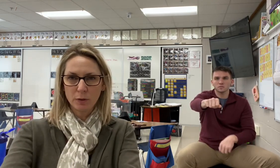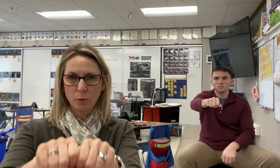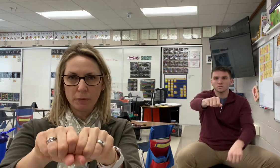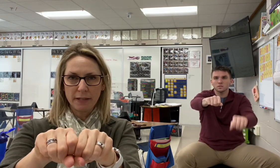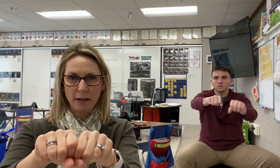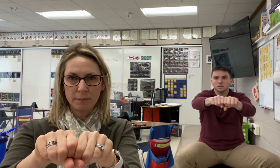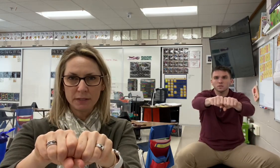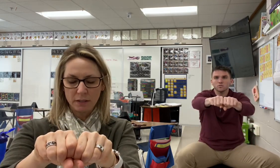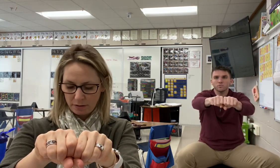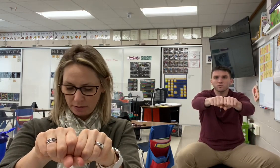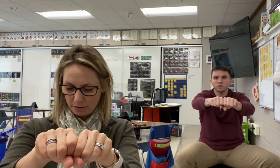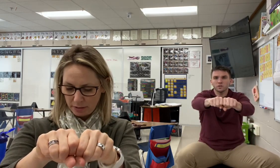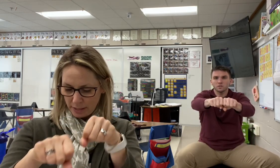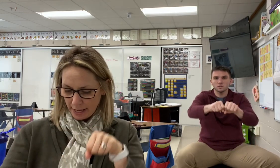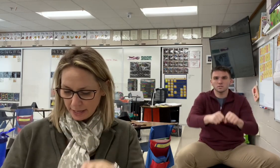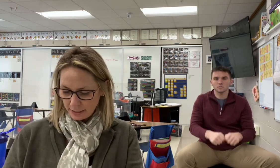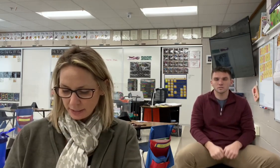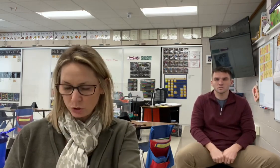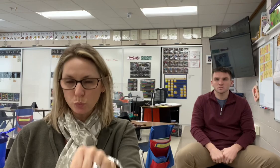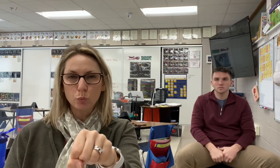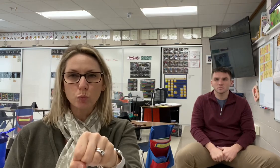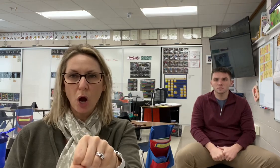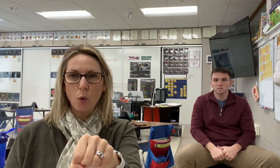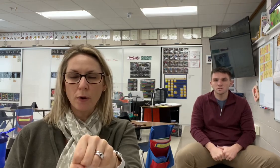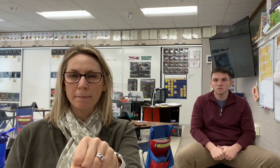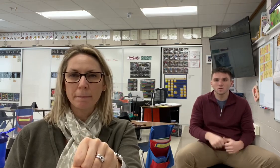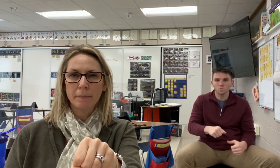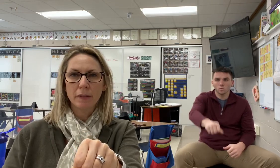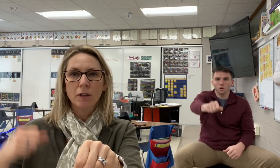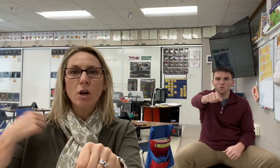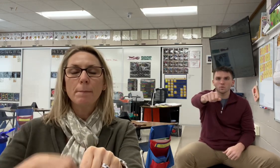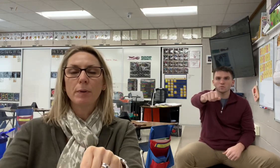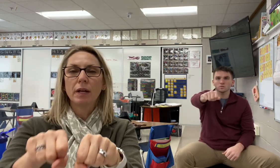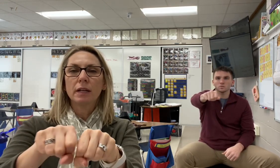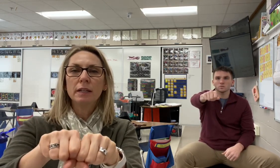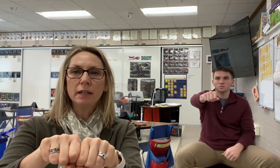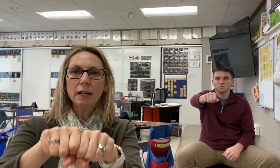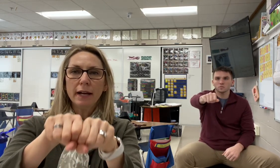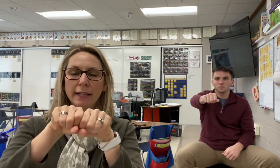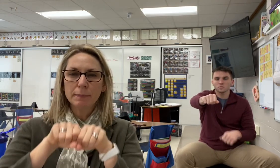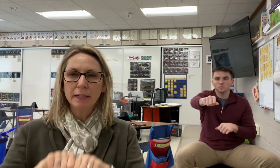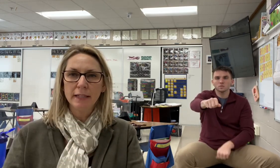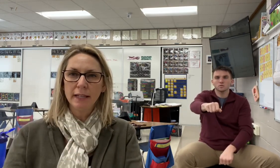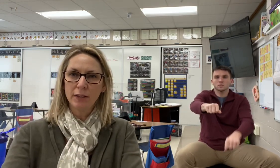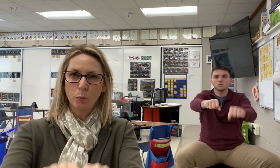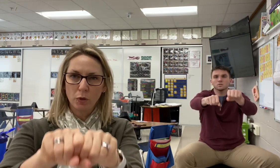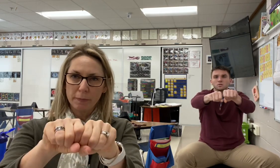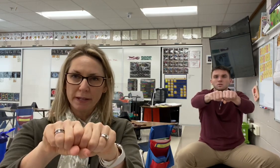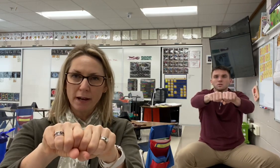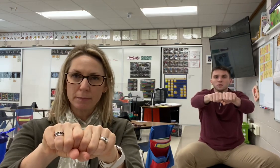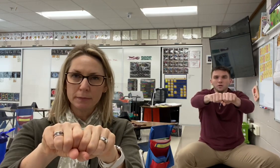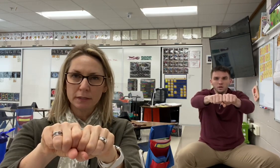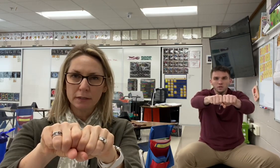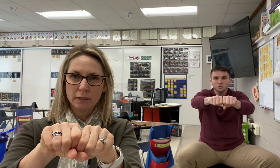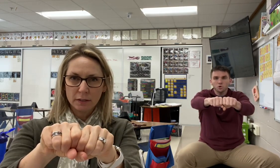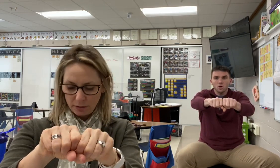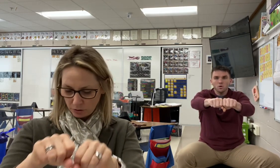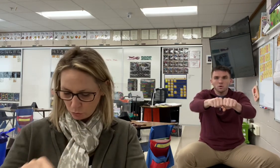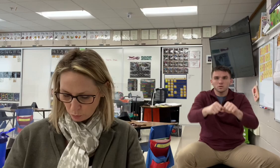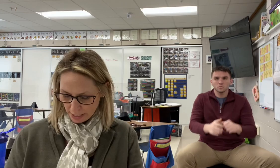word becomes frill. Ending is row. Row. Put a g at the beginning and the word becomes grow. Great.